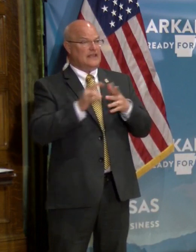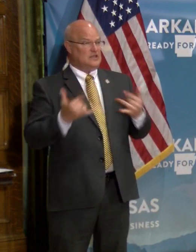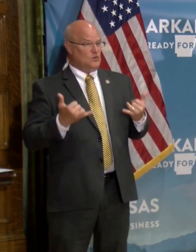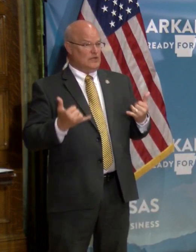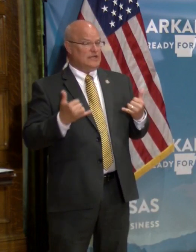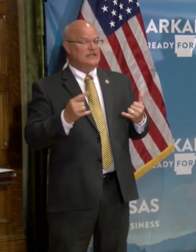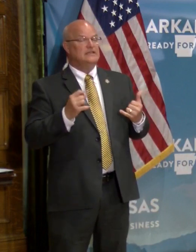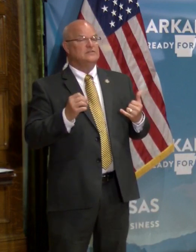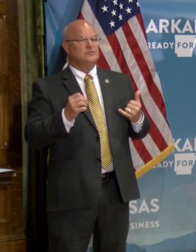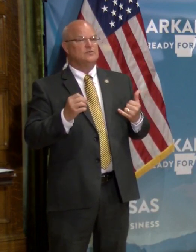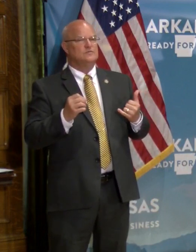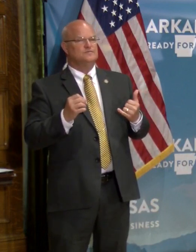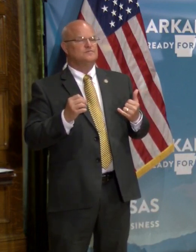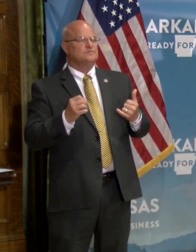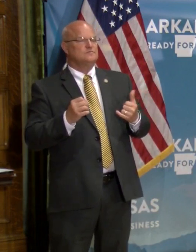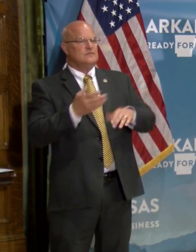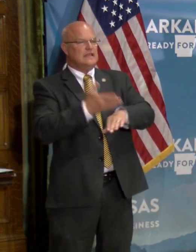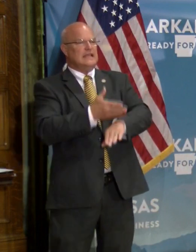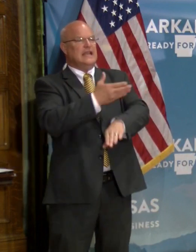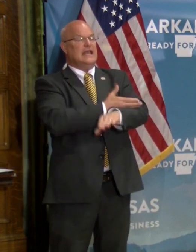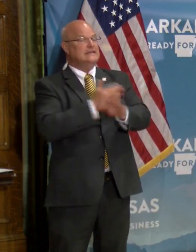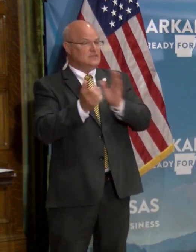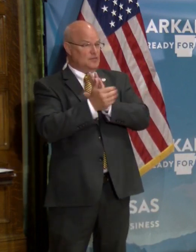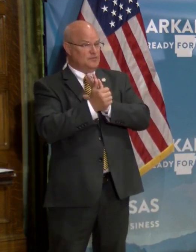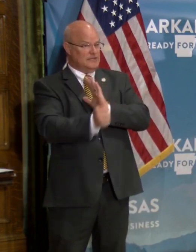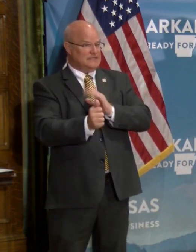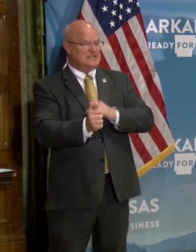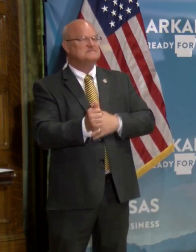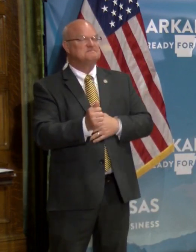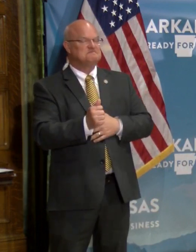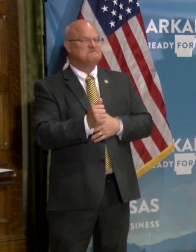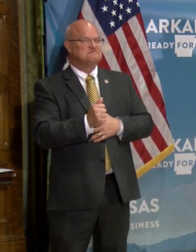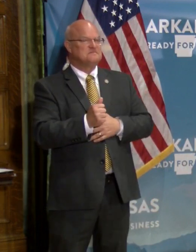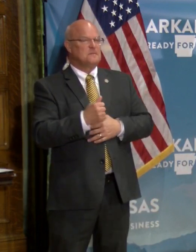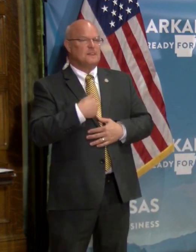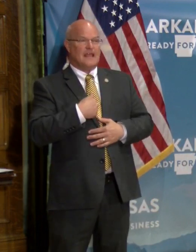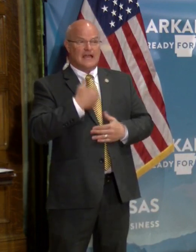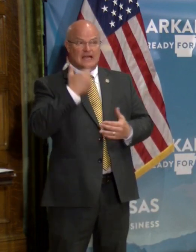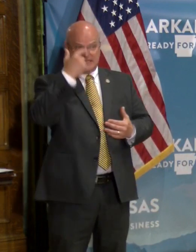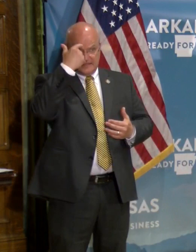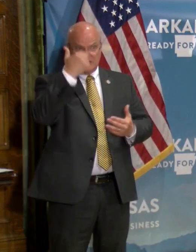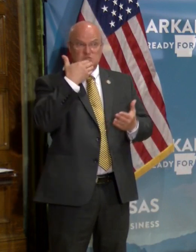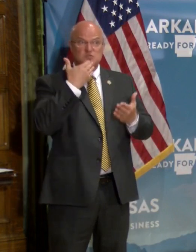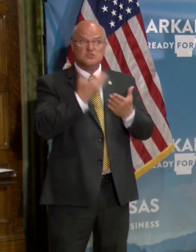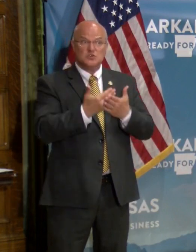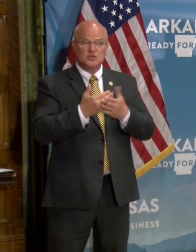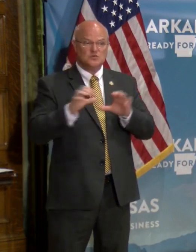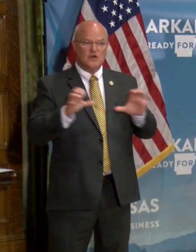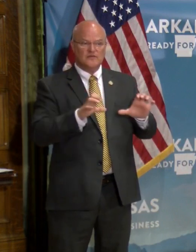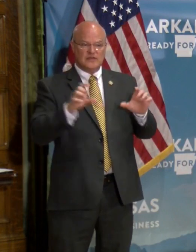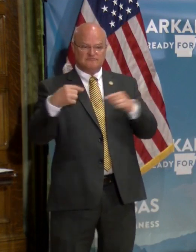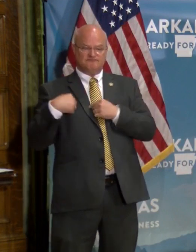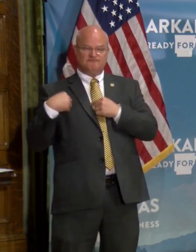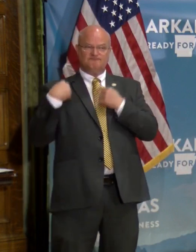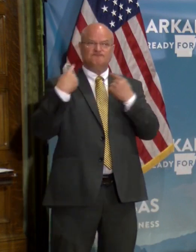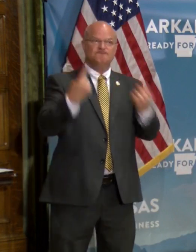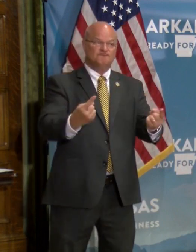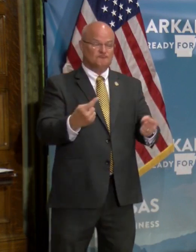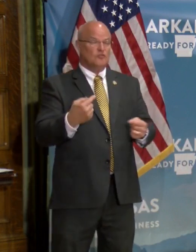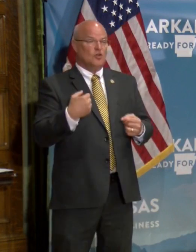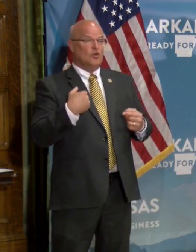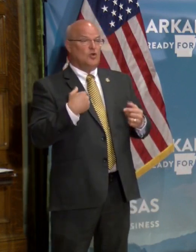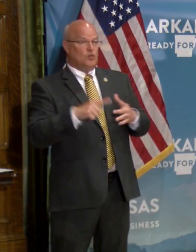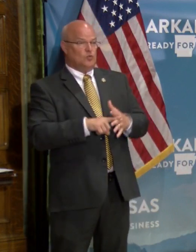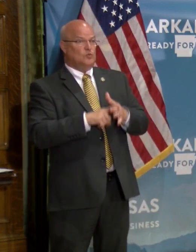quickly to enhance our ability. I'm, I'm very encouraged by what we've been able to do, though. Um, we, we've, uh,